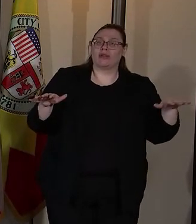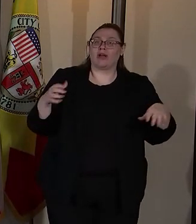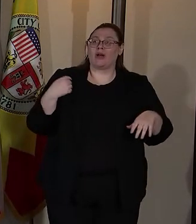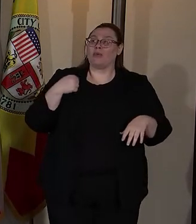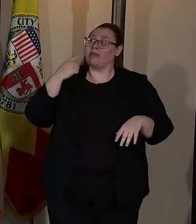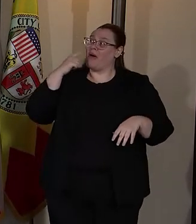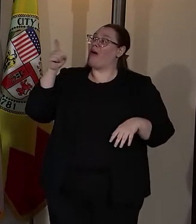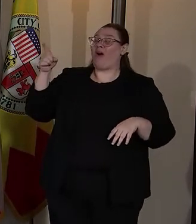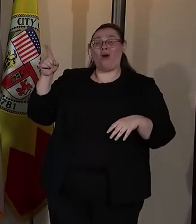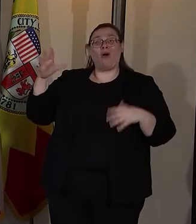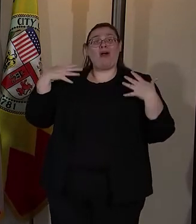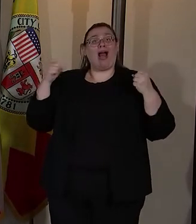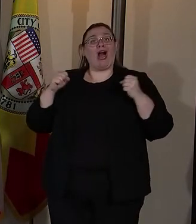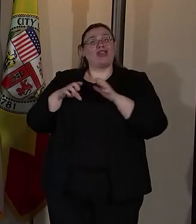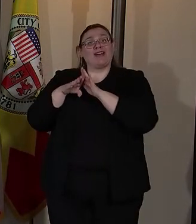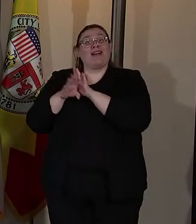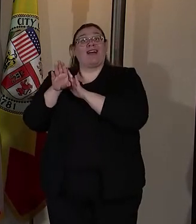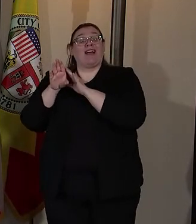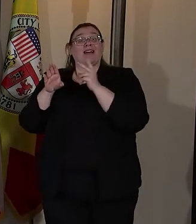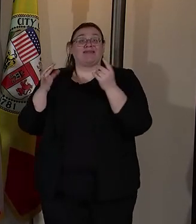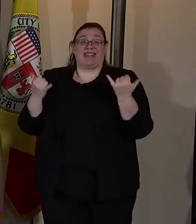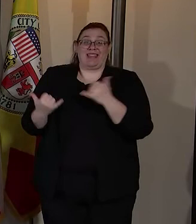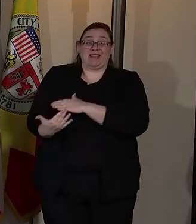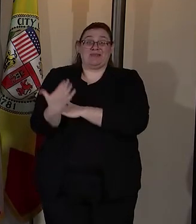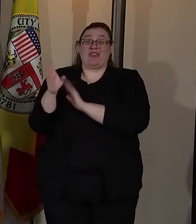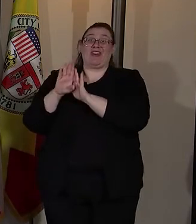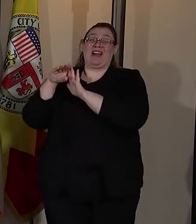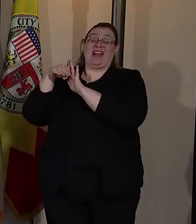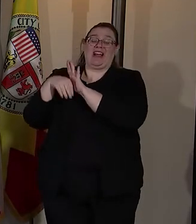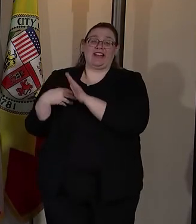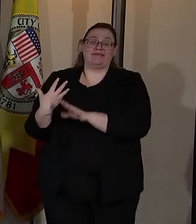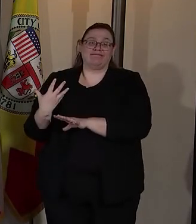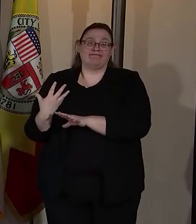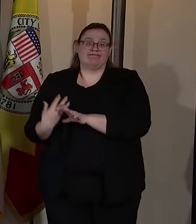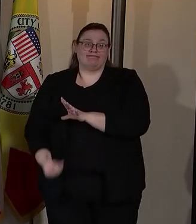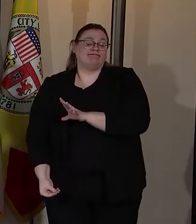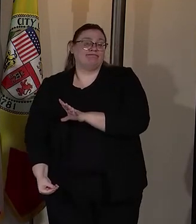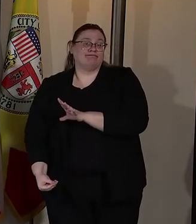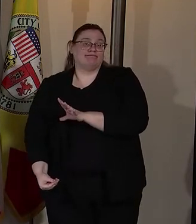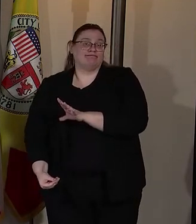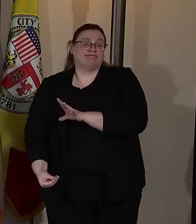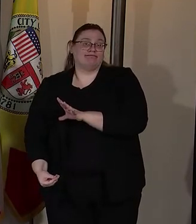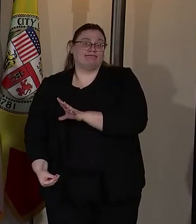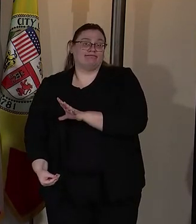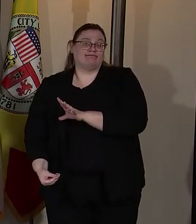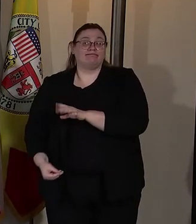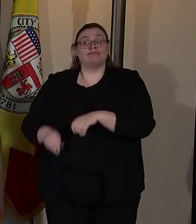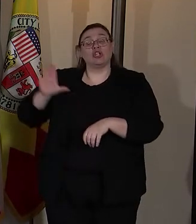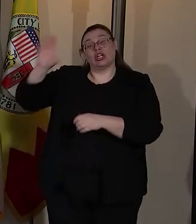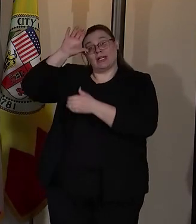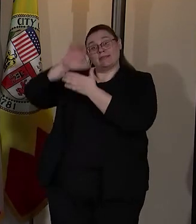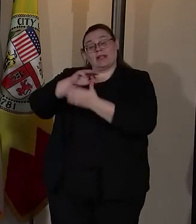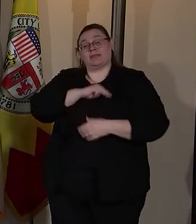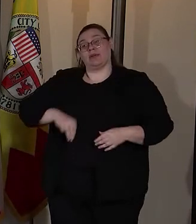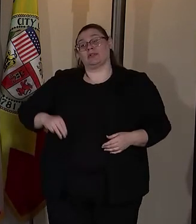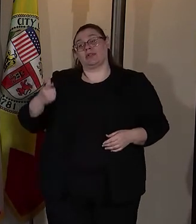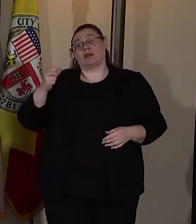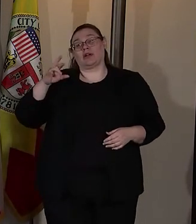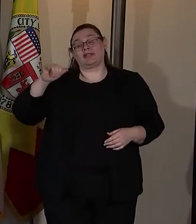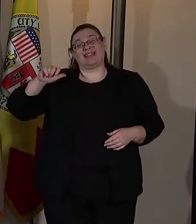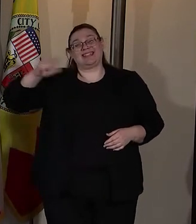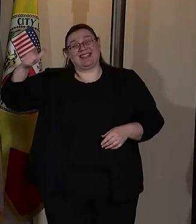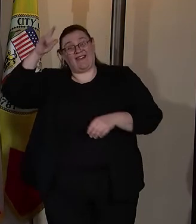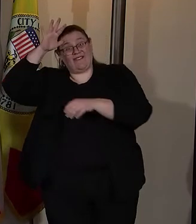thought she was getting better but she took a turn for the worse this morning and succumbed to COVID-19. Her husband Mayor Garcia's stepfather